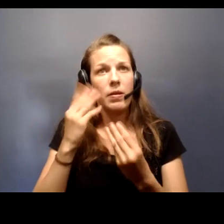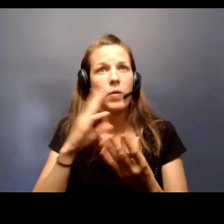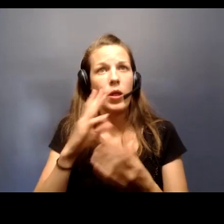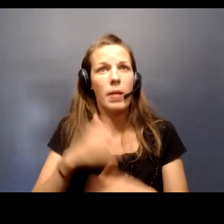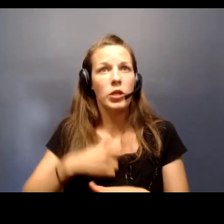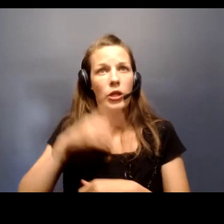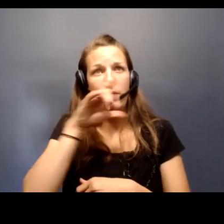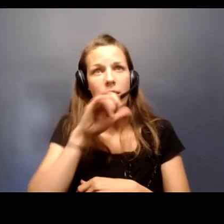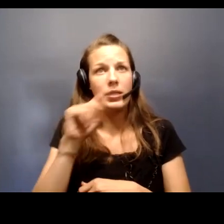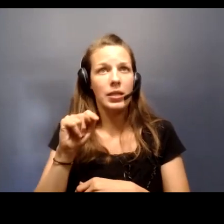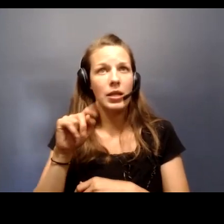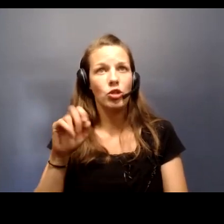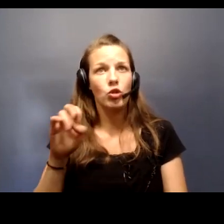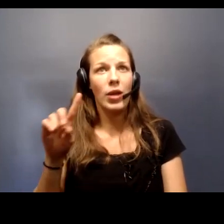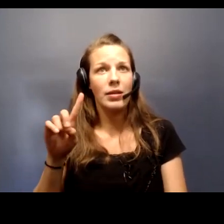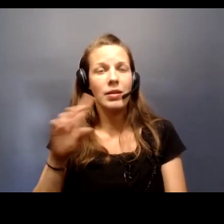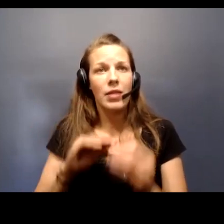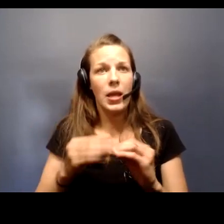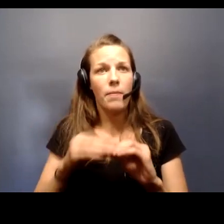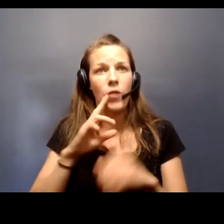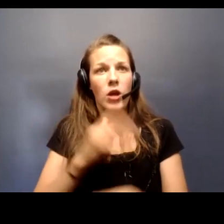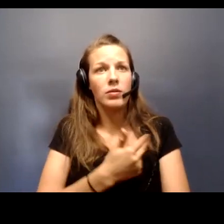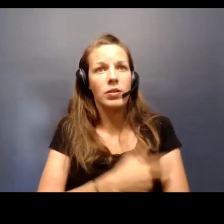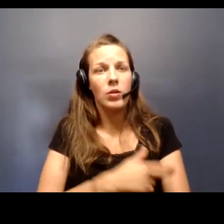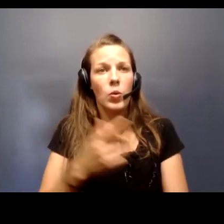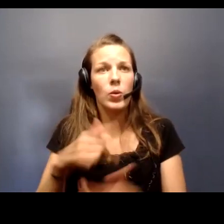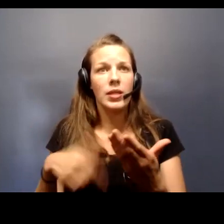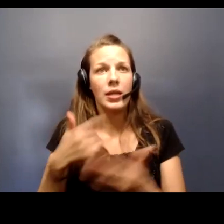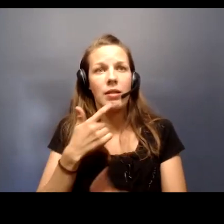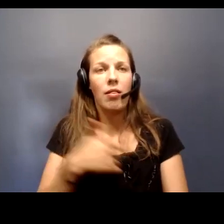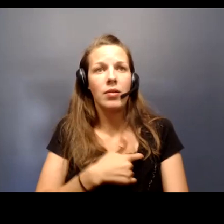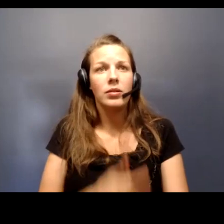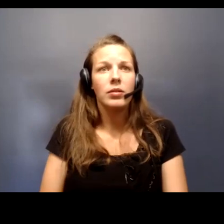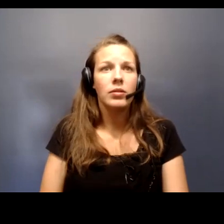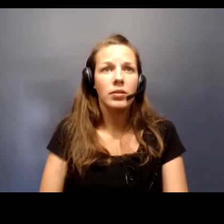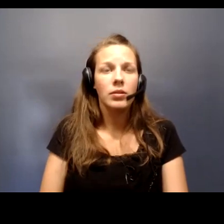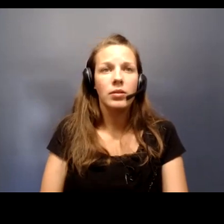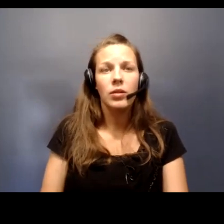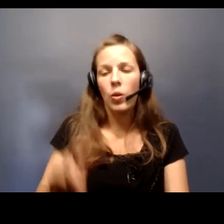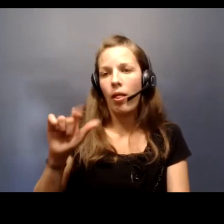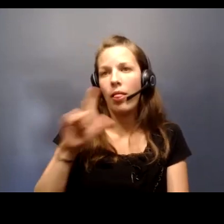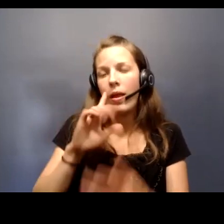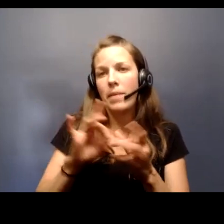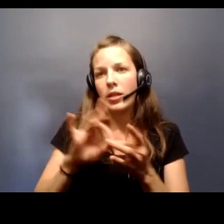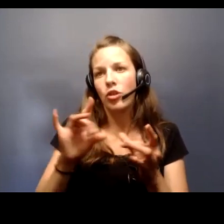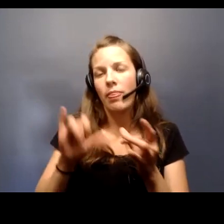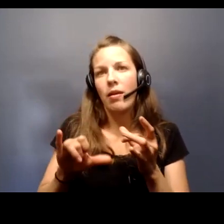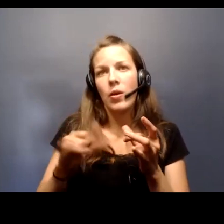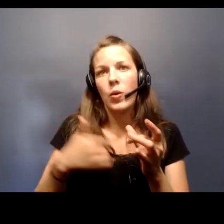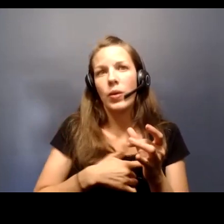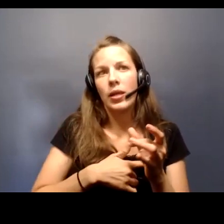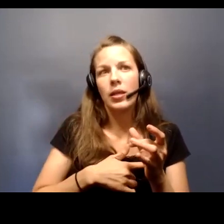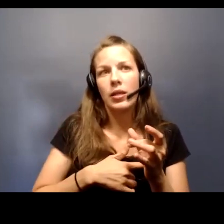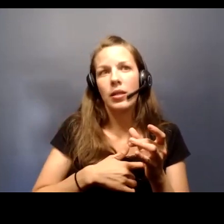if I missed it, the in the number of hospitalizations and what does that tell us? Well, I mentioned it and as we get that,